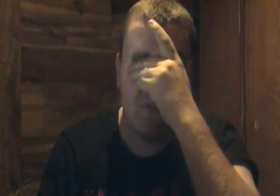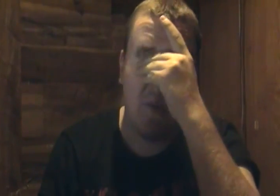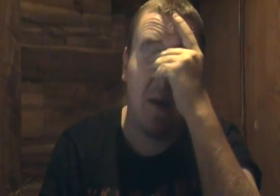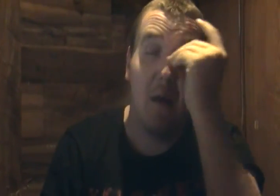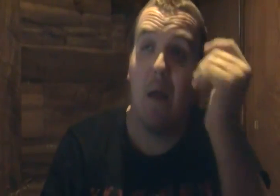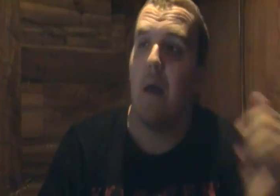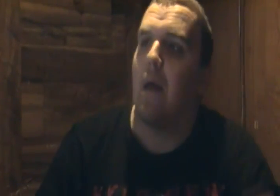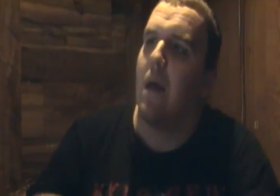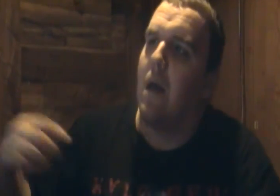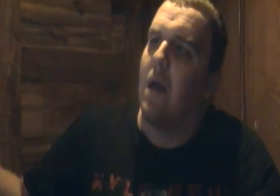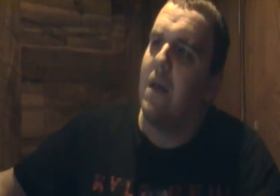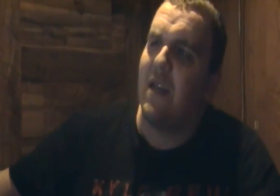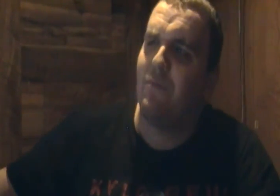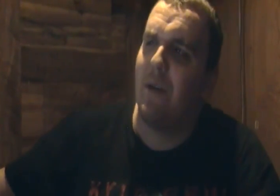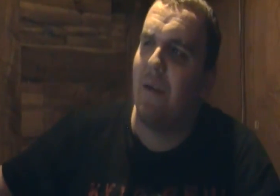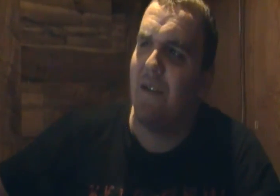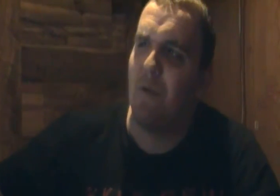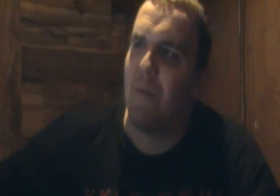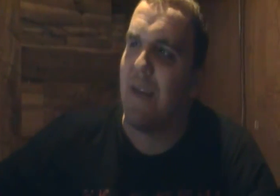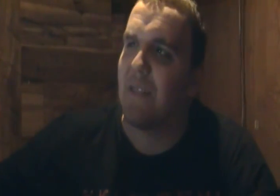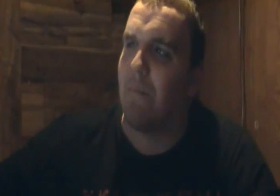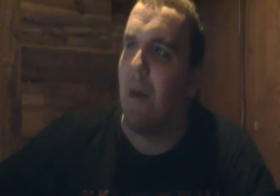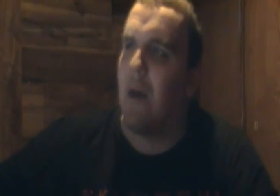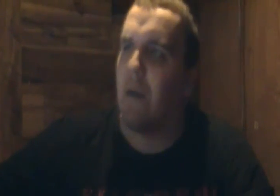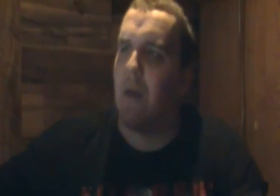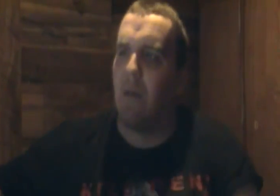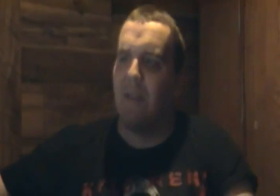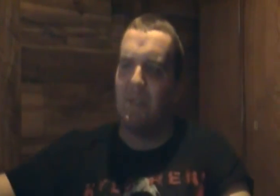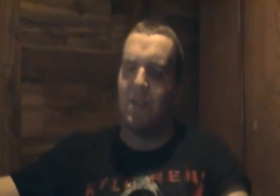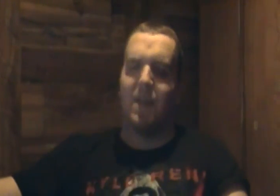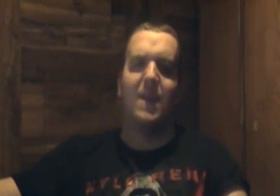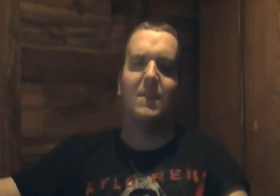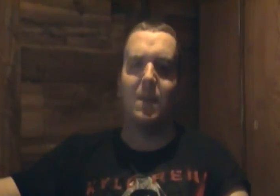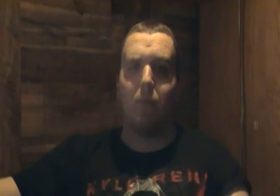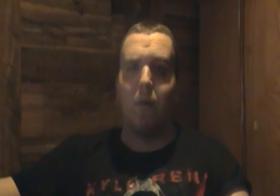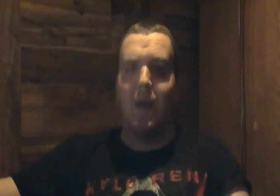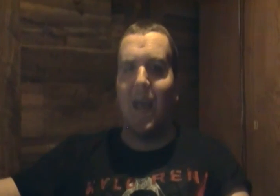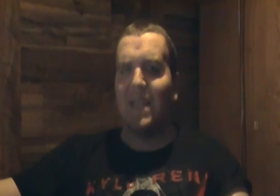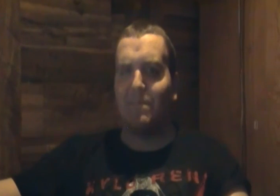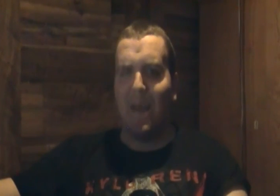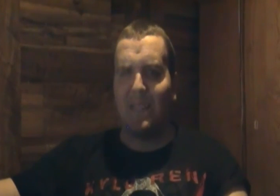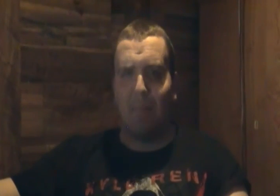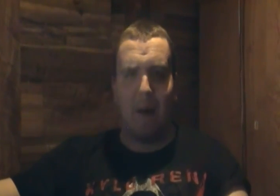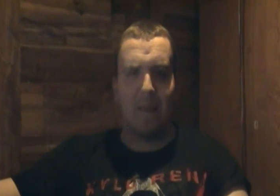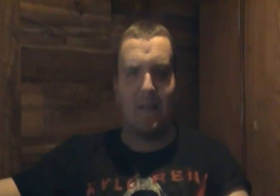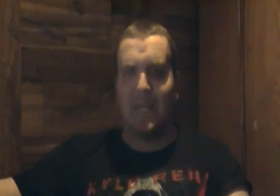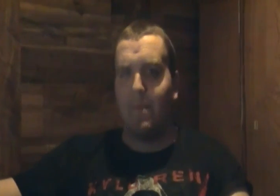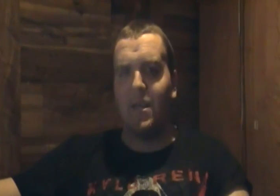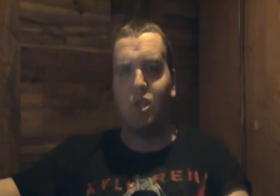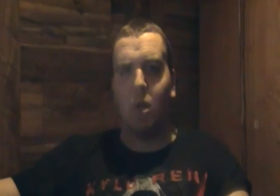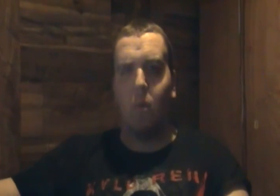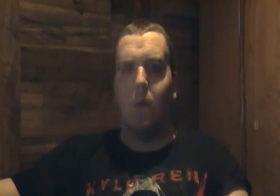so what this one this movie is a called legends of the hidden temple and it's based upon the TV show